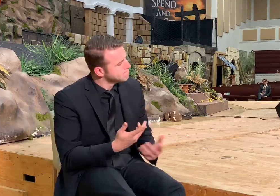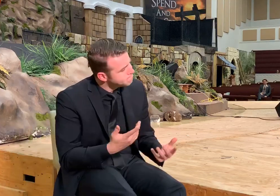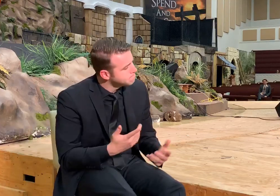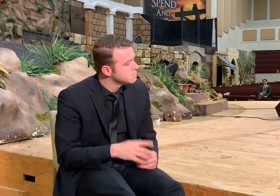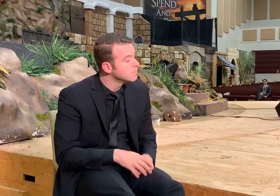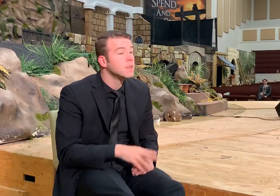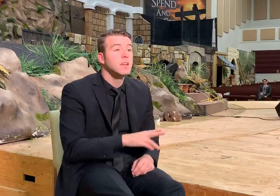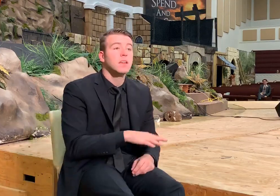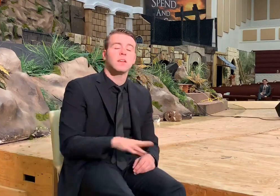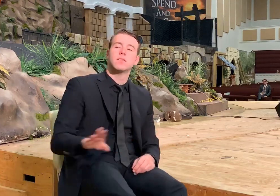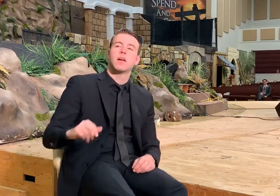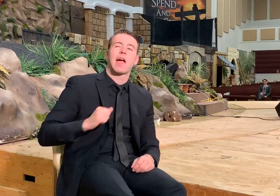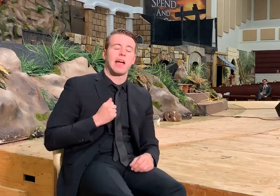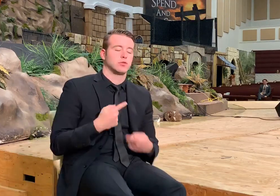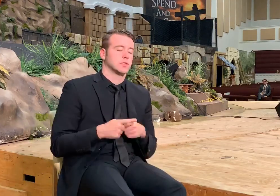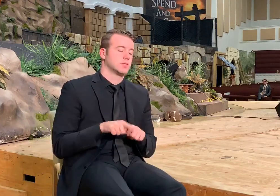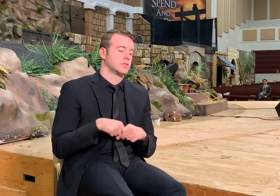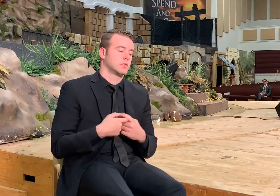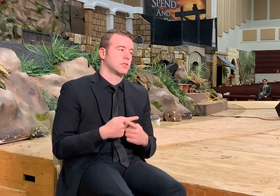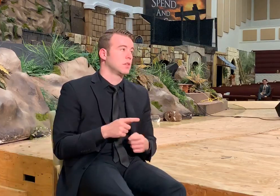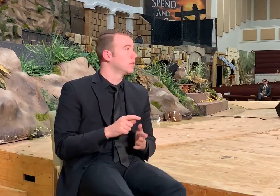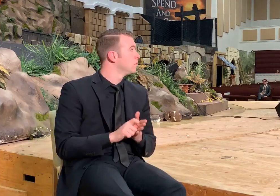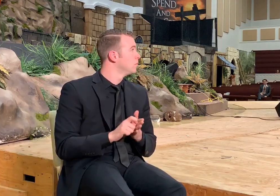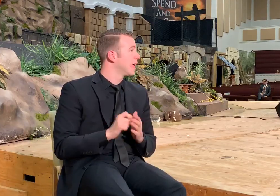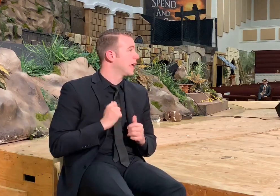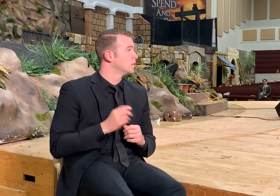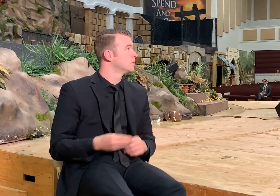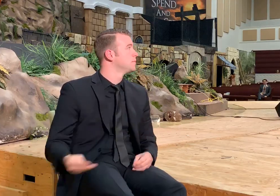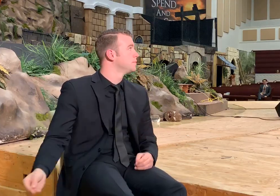here's the address of John Wessesbury.